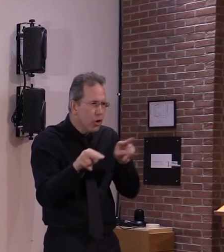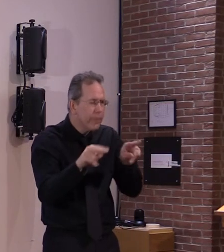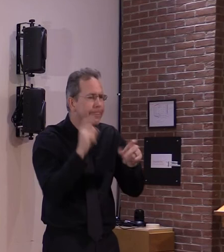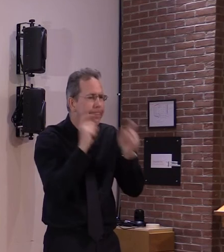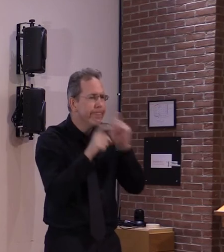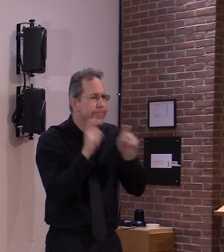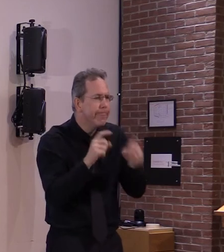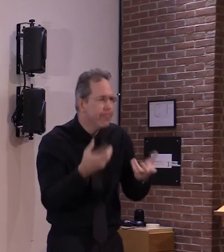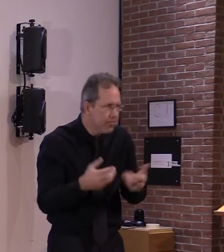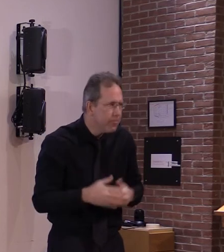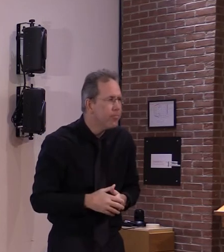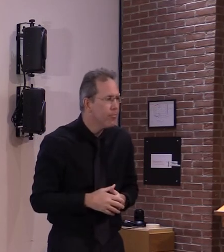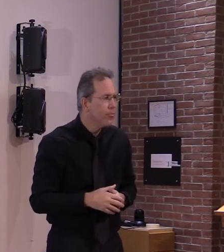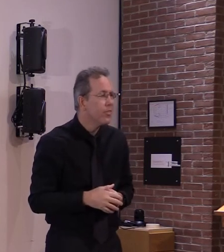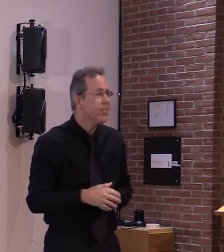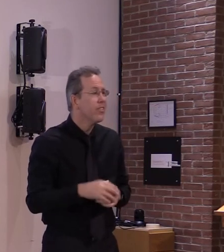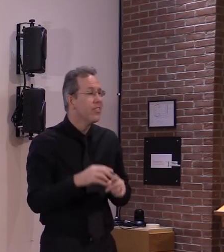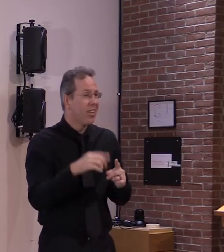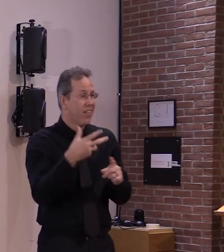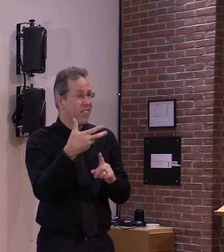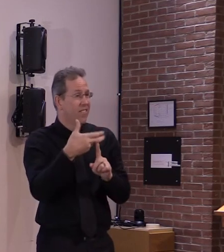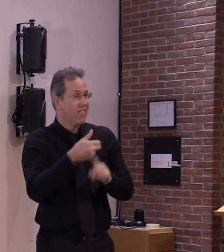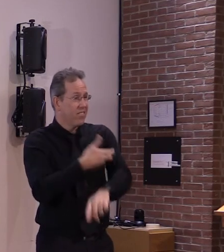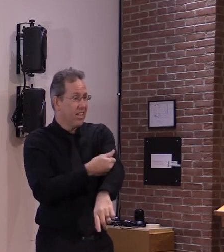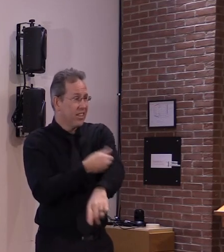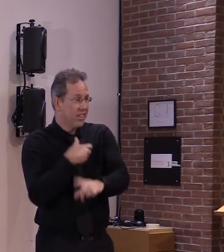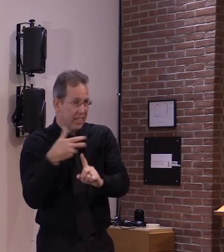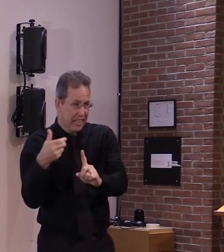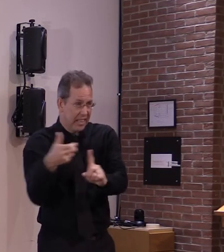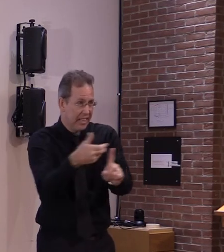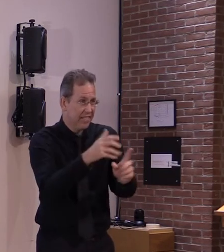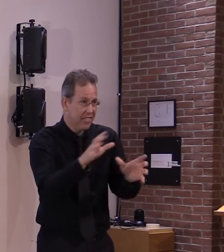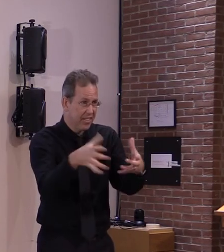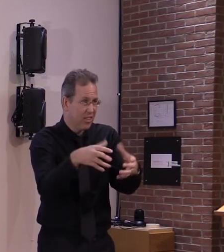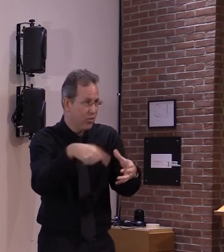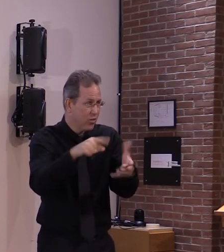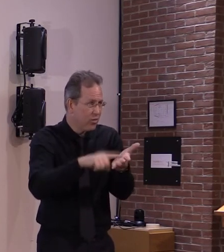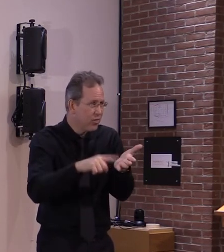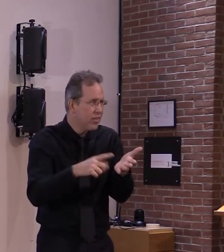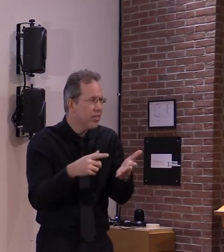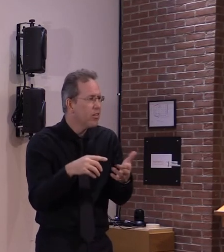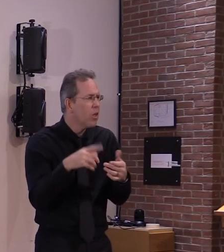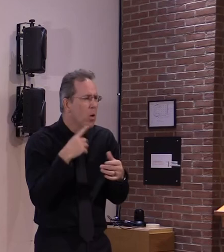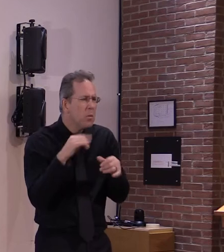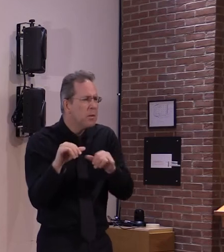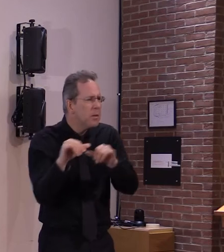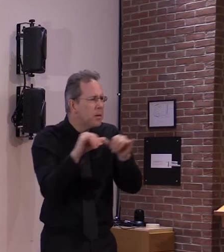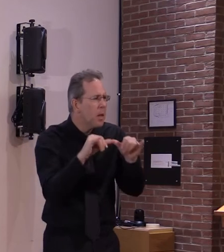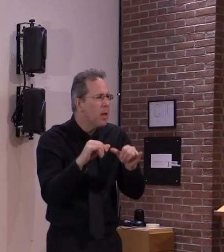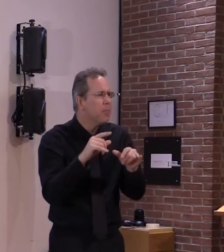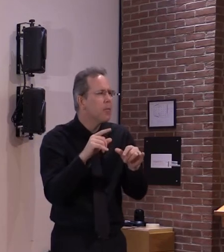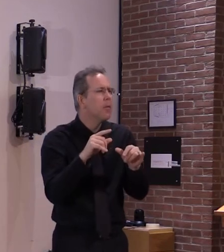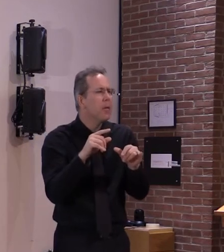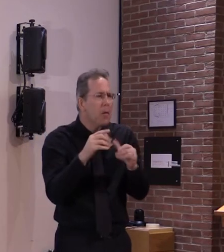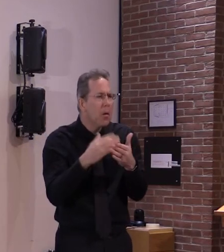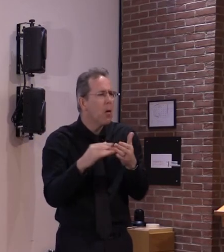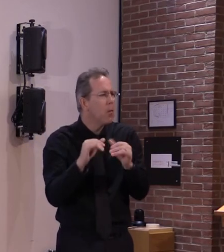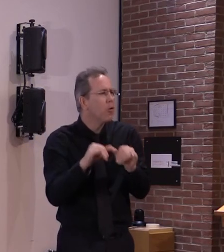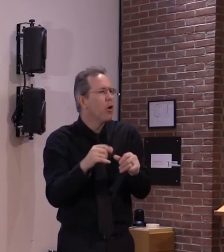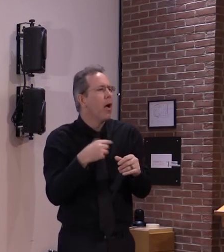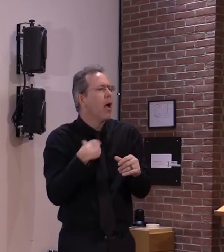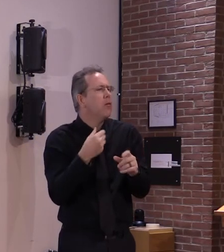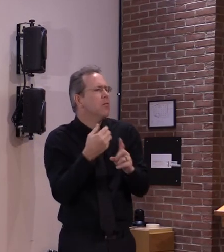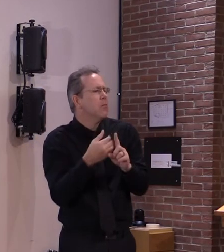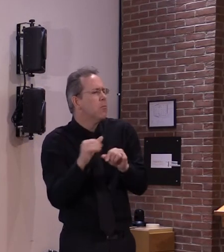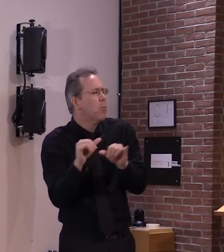you will find a similar list list of those side effects and usually people will you know like if they have an ache or